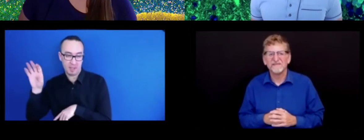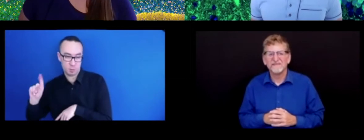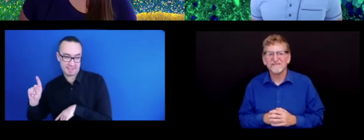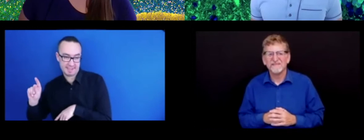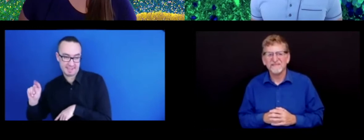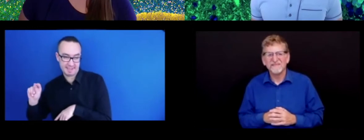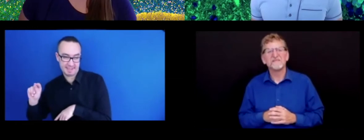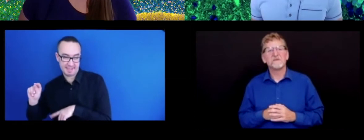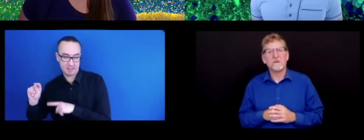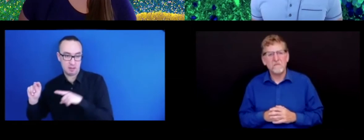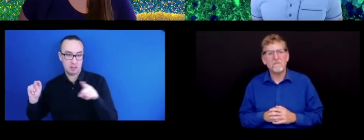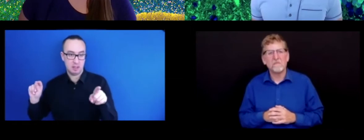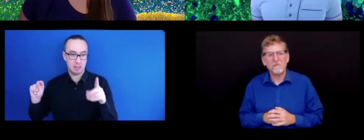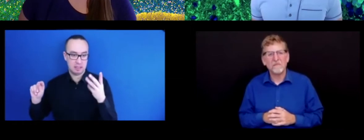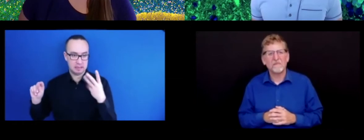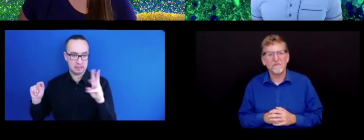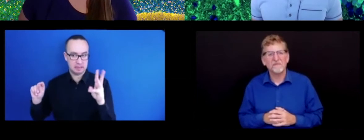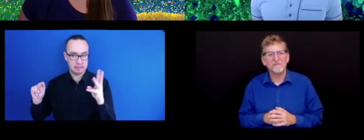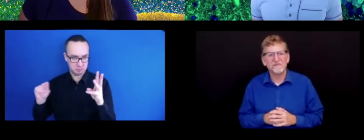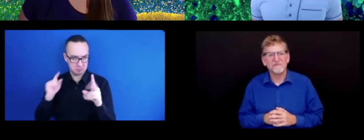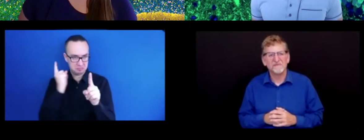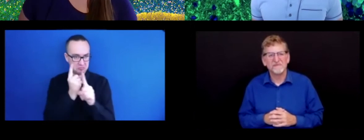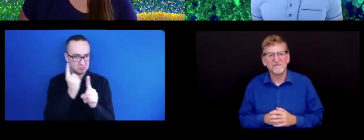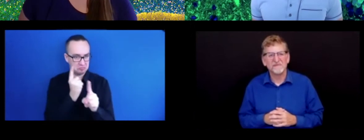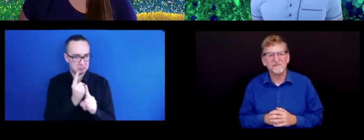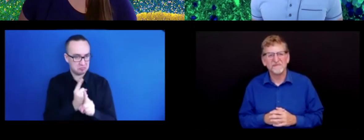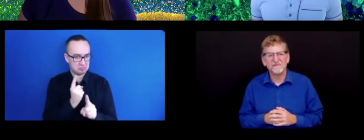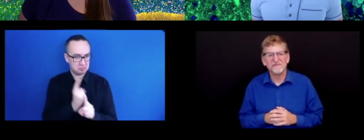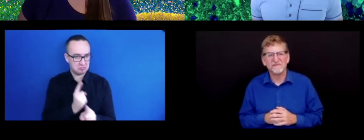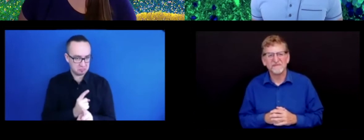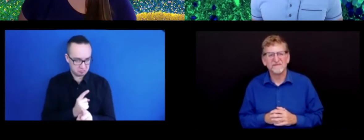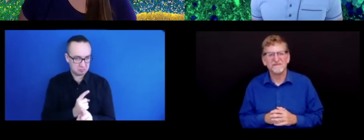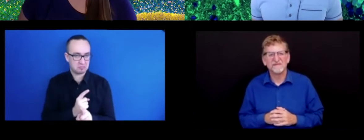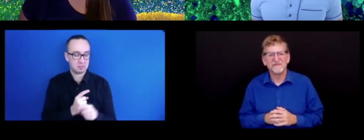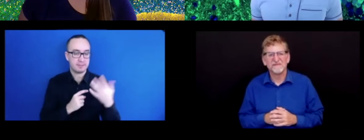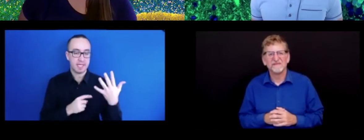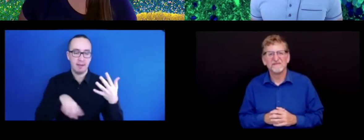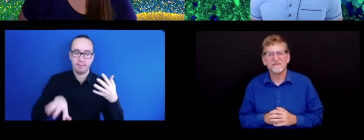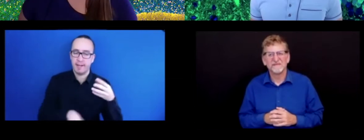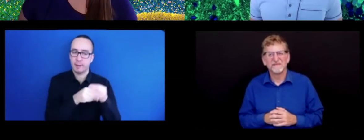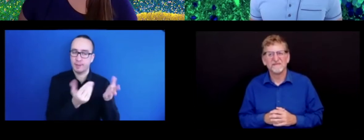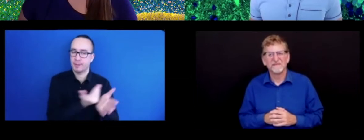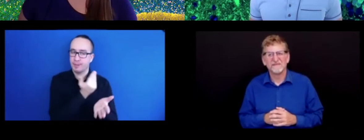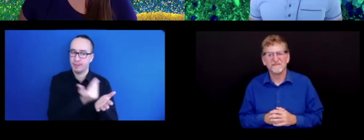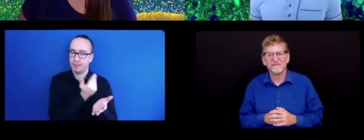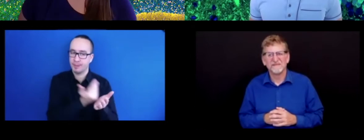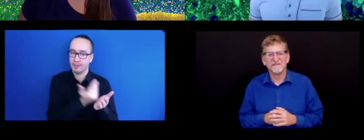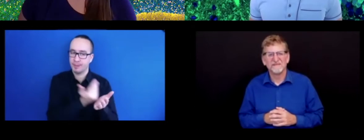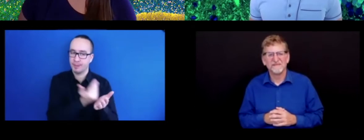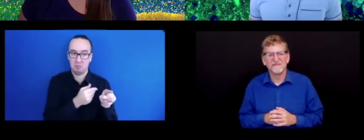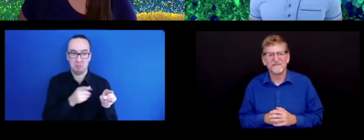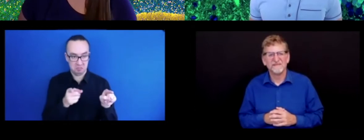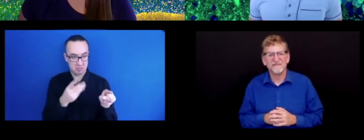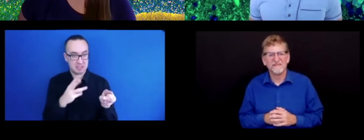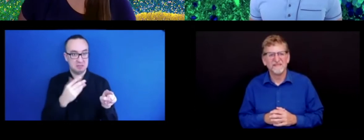16 of those 20 words right that you remember them being said. And there were five additional words thrown in that you actually